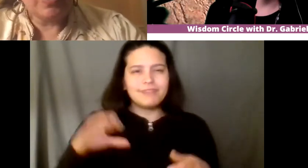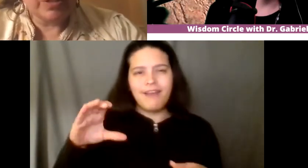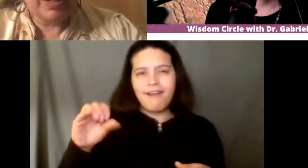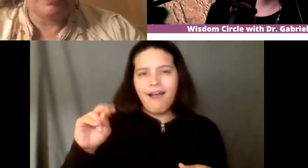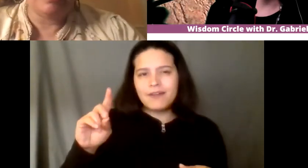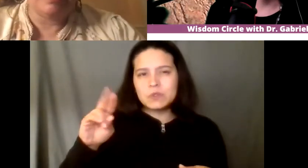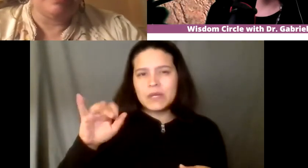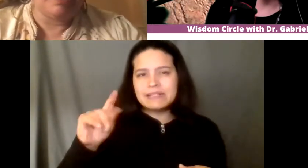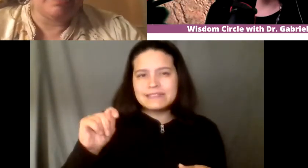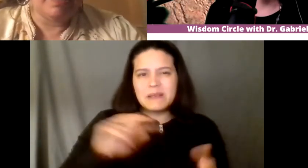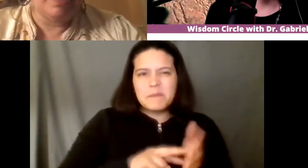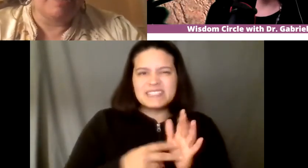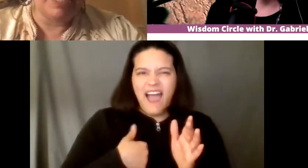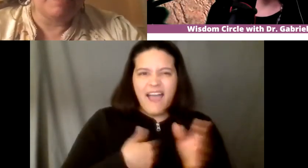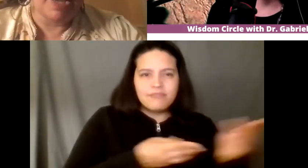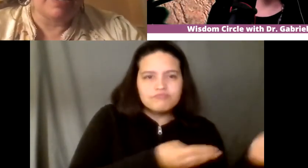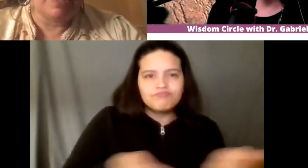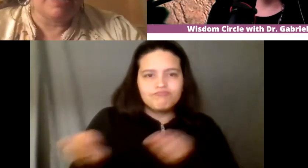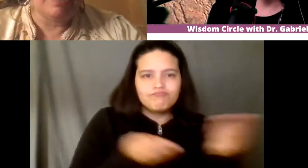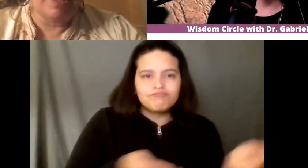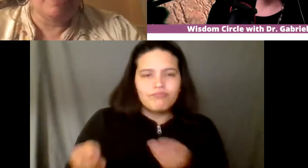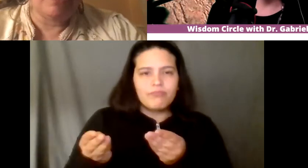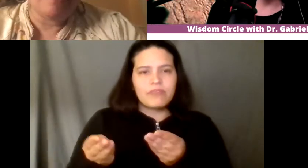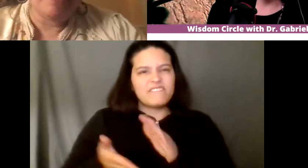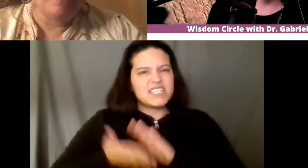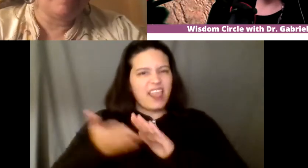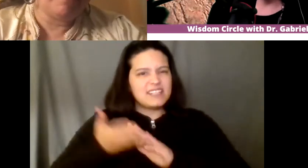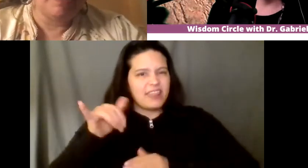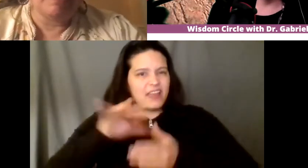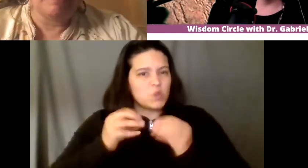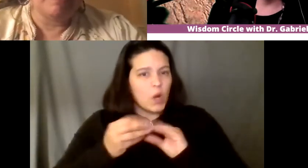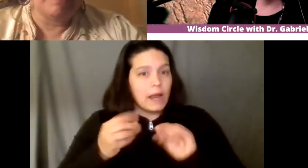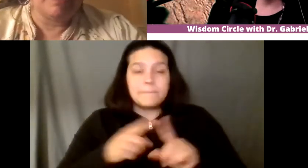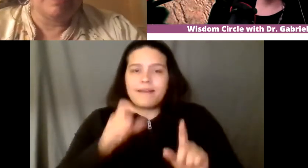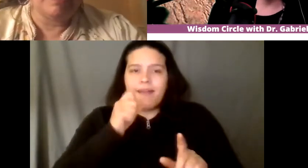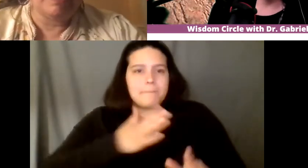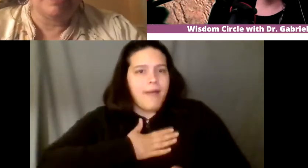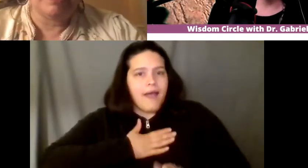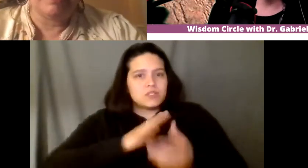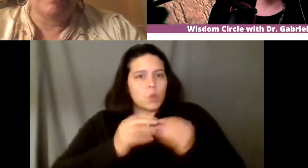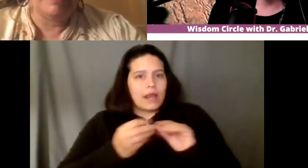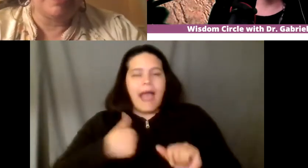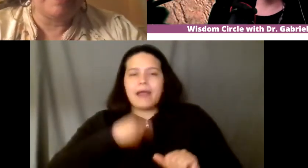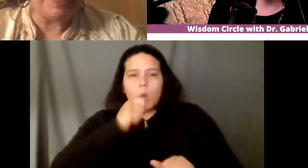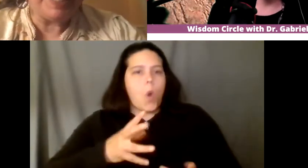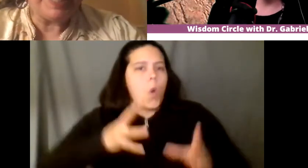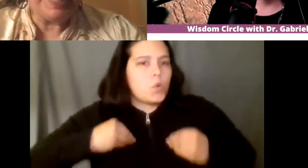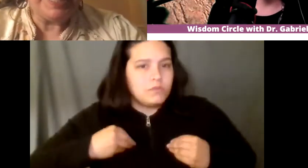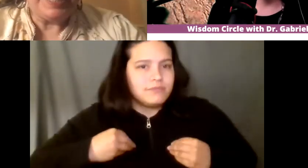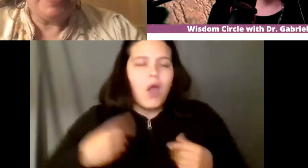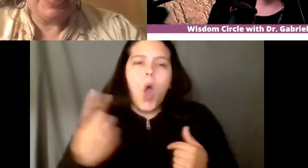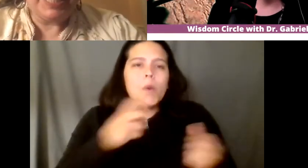approach and and that and that respect and and also the feeling of you know it's it's it's always love